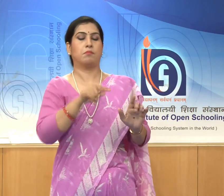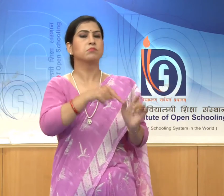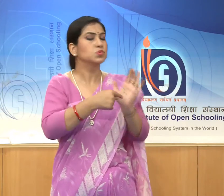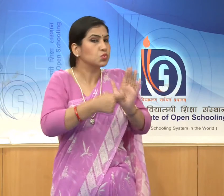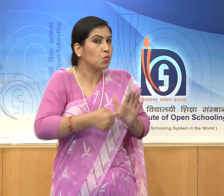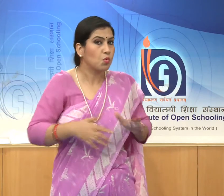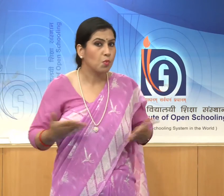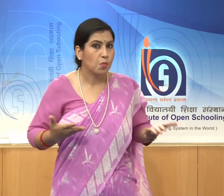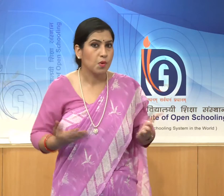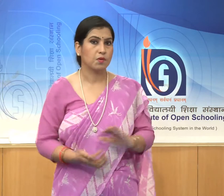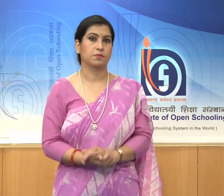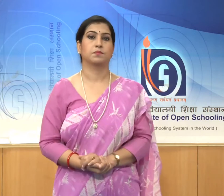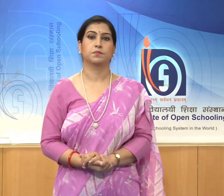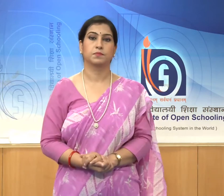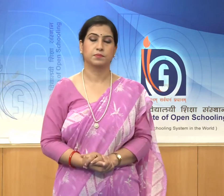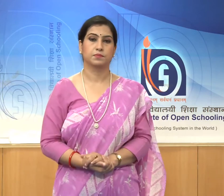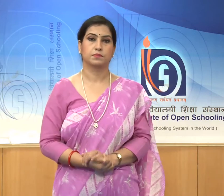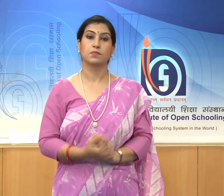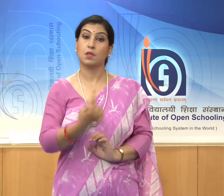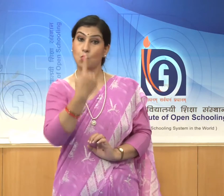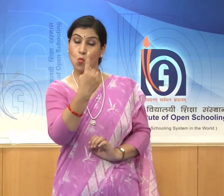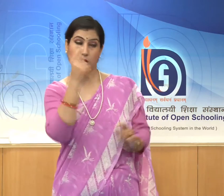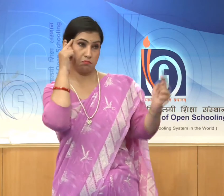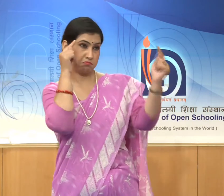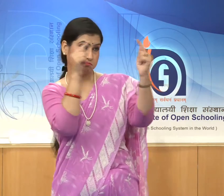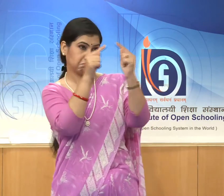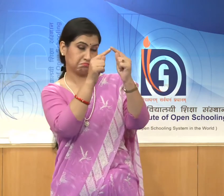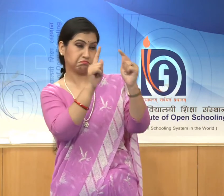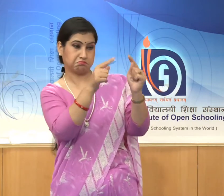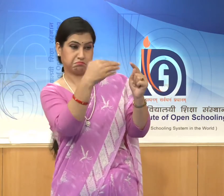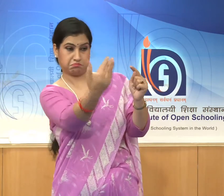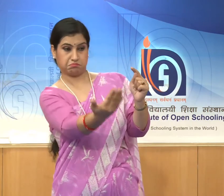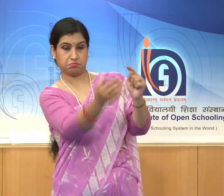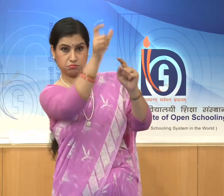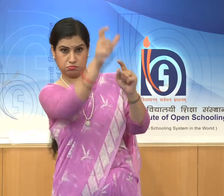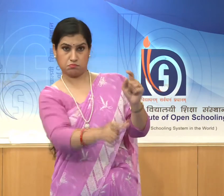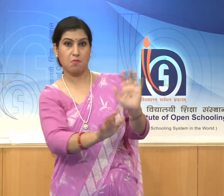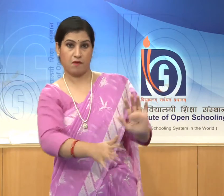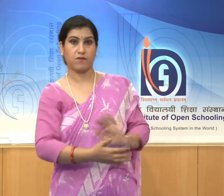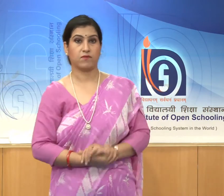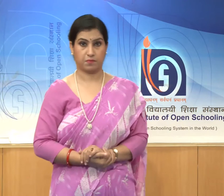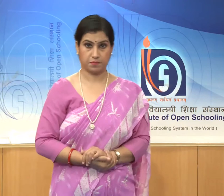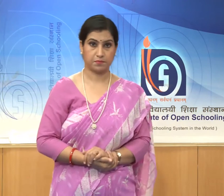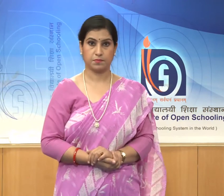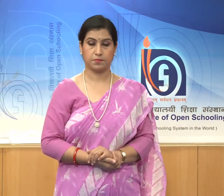at one end in the posture of